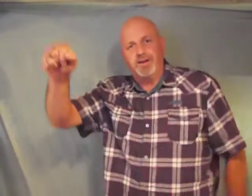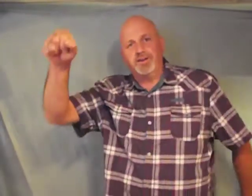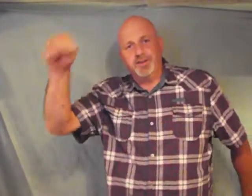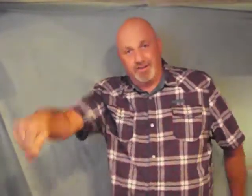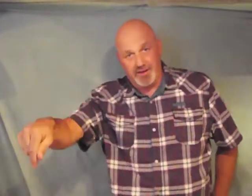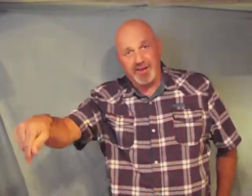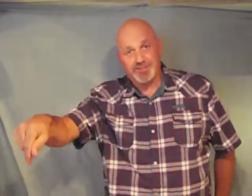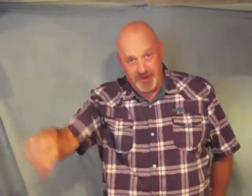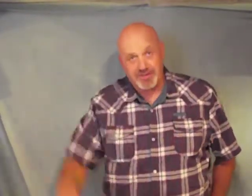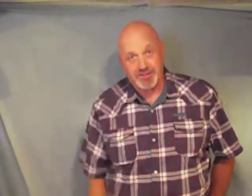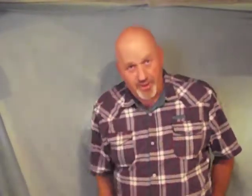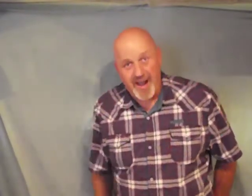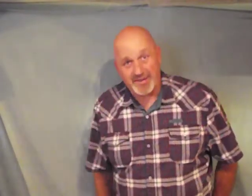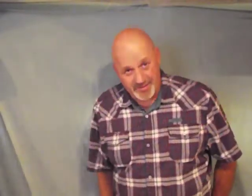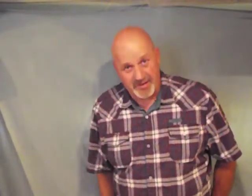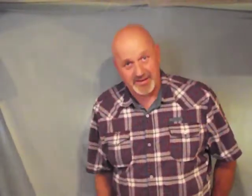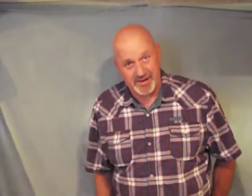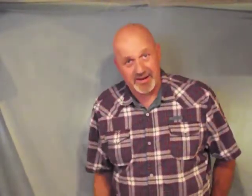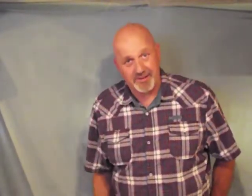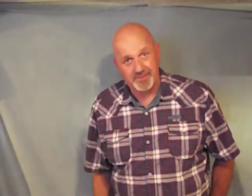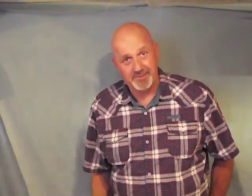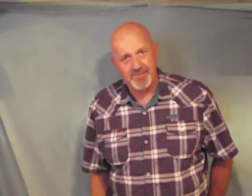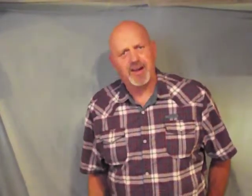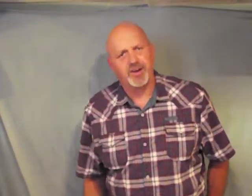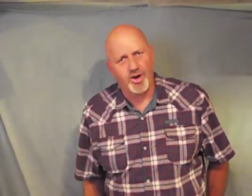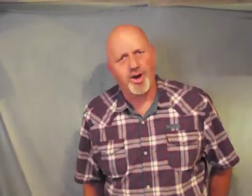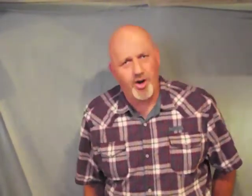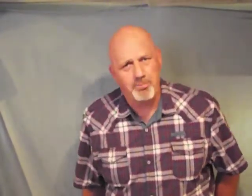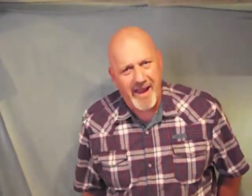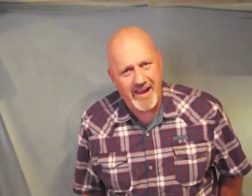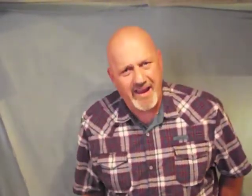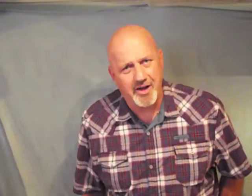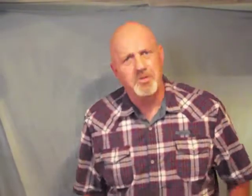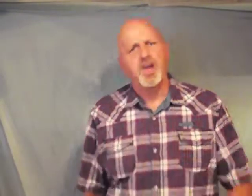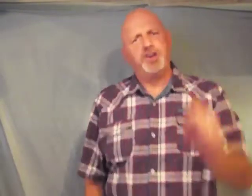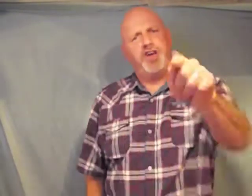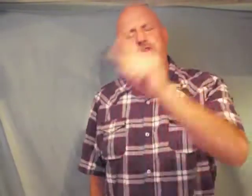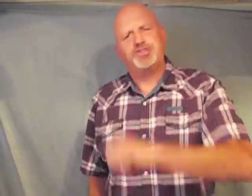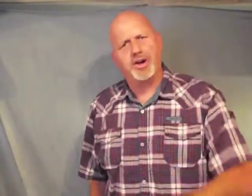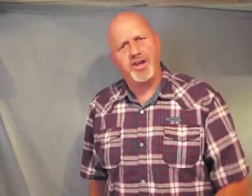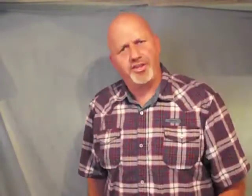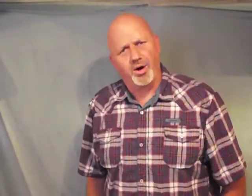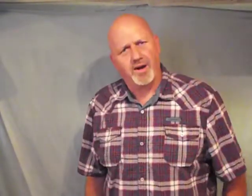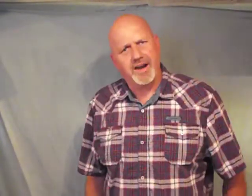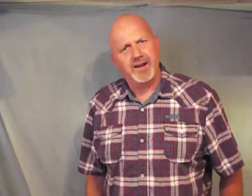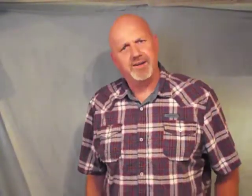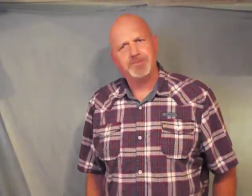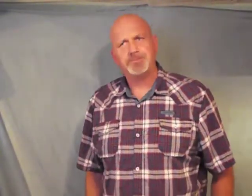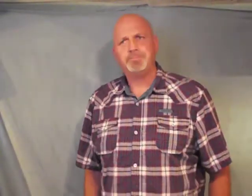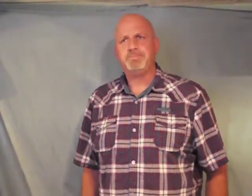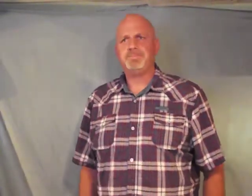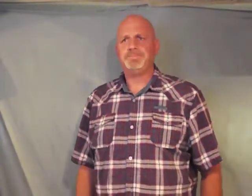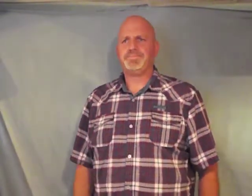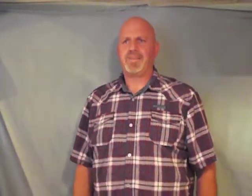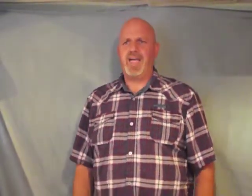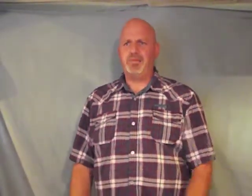it's Jesus Christ they see they're going to obey him use your authority amen